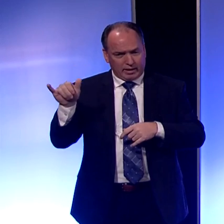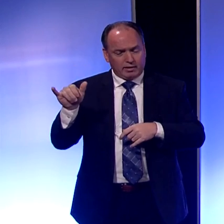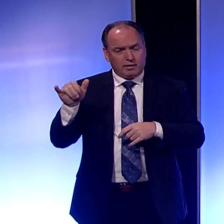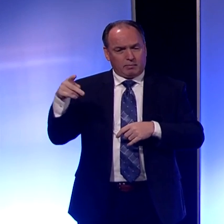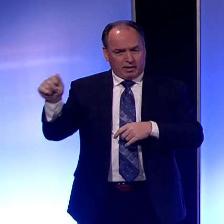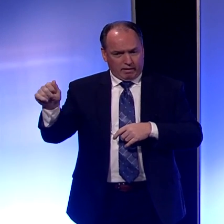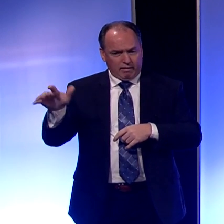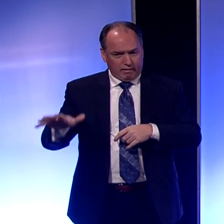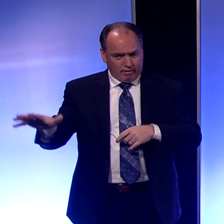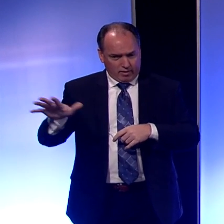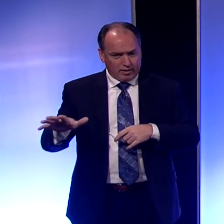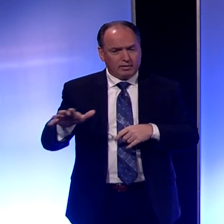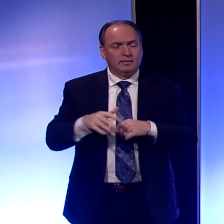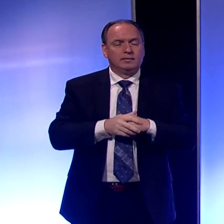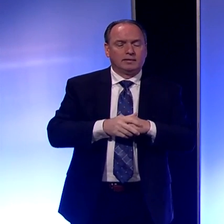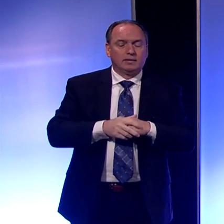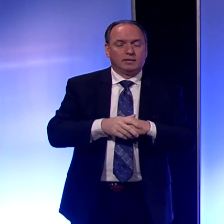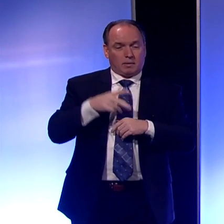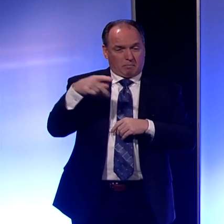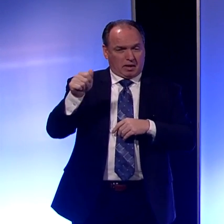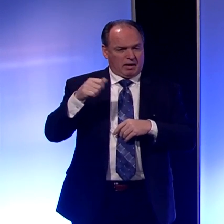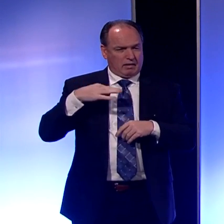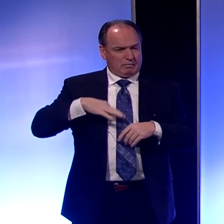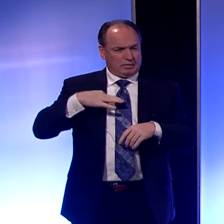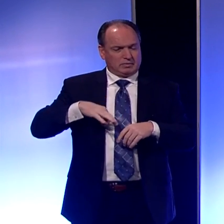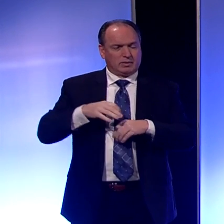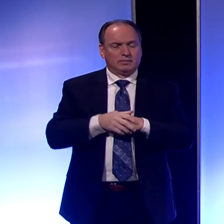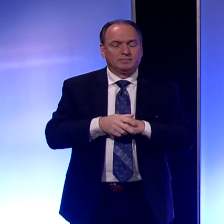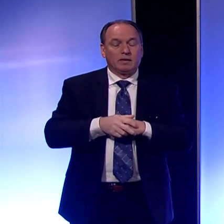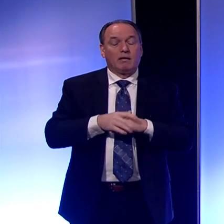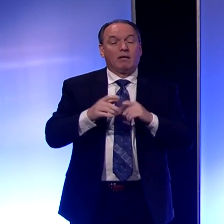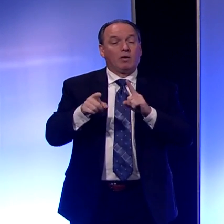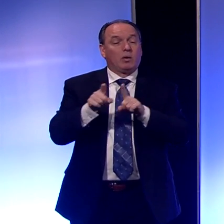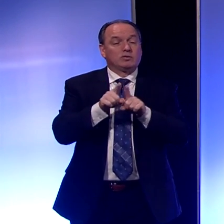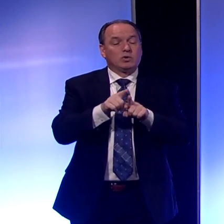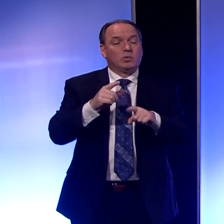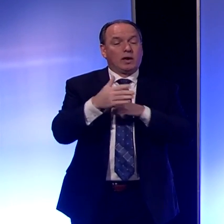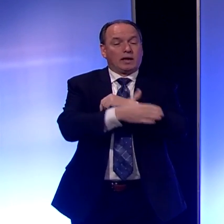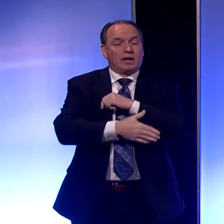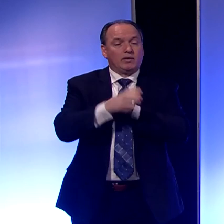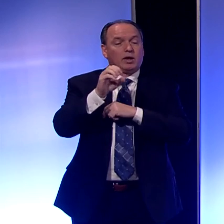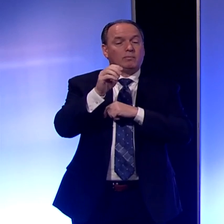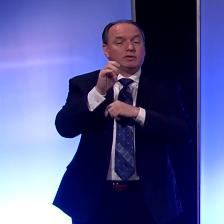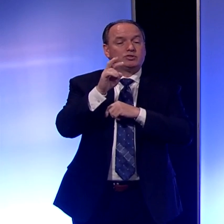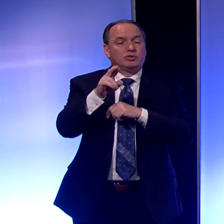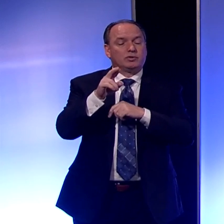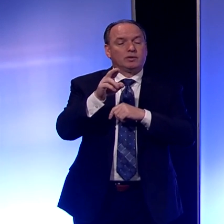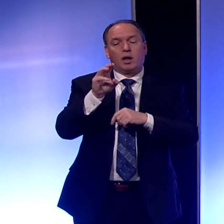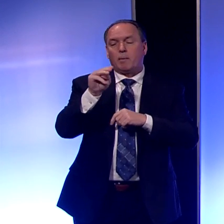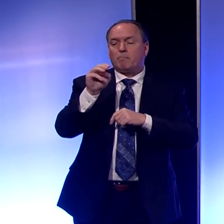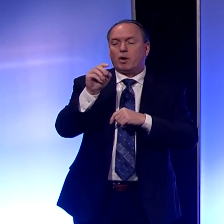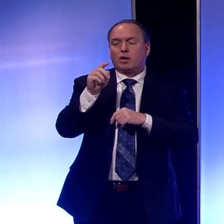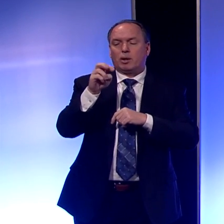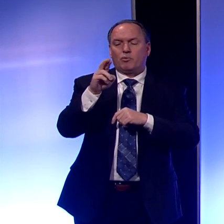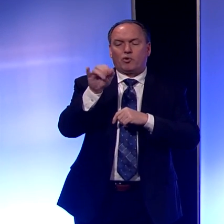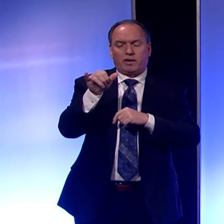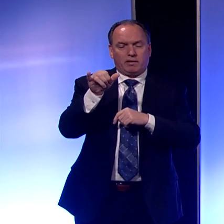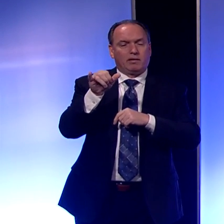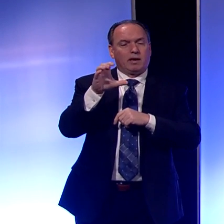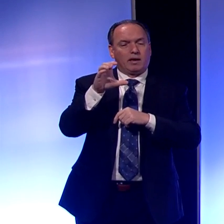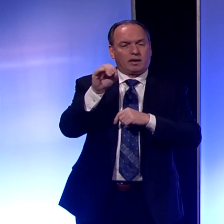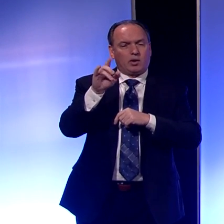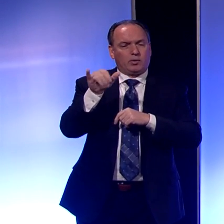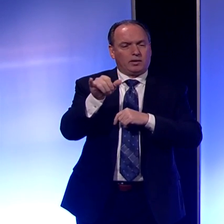Pennsylvania, which is Pittsburgh area, and county commissioner in Montgomery County, Pennsylvania, Pennsylvania, which